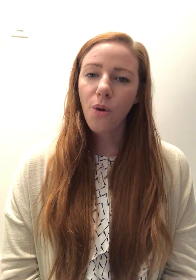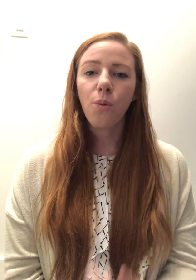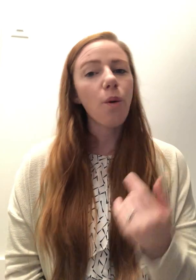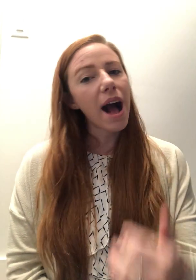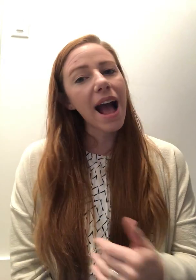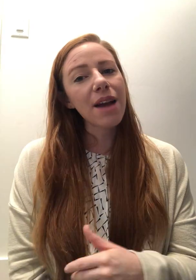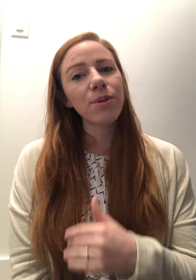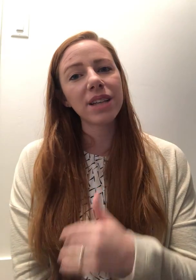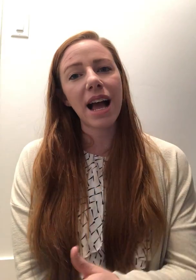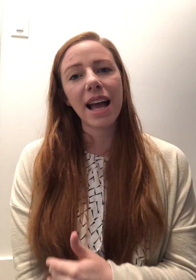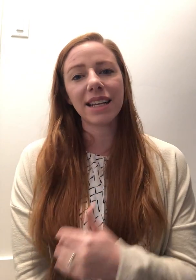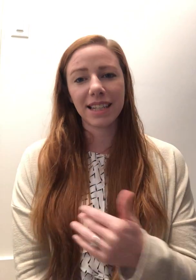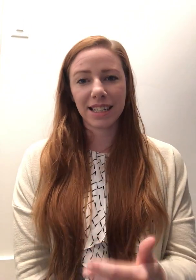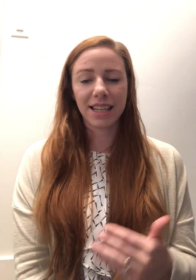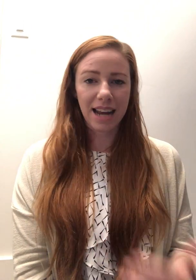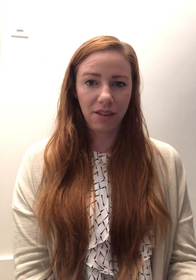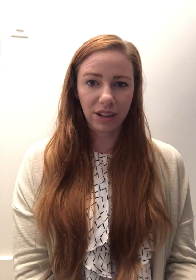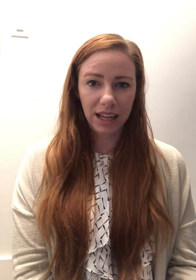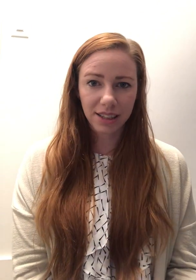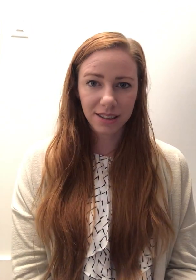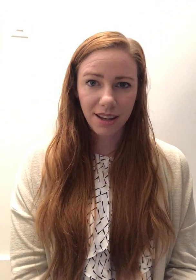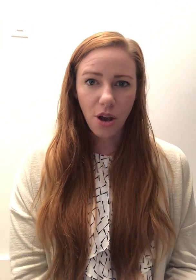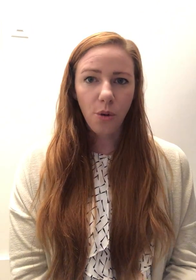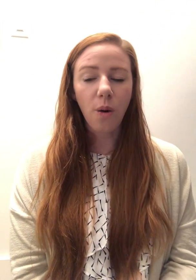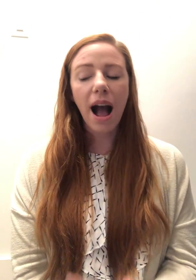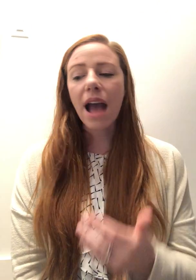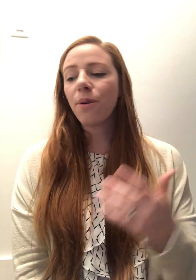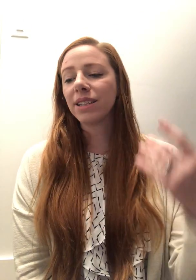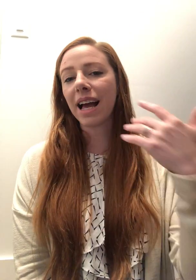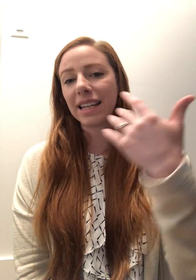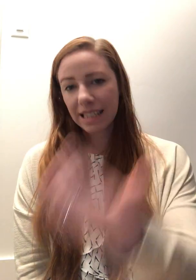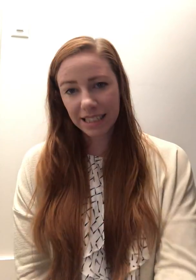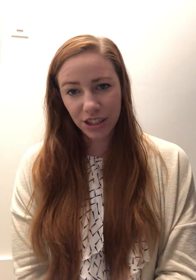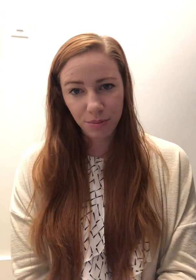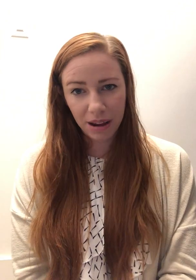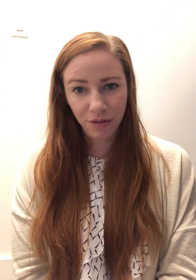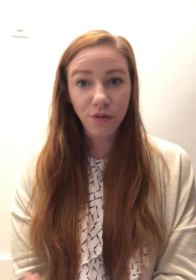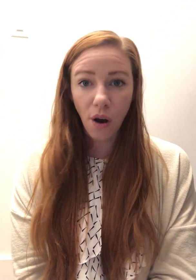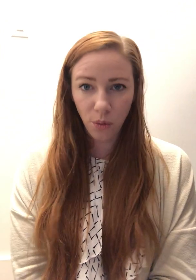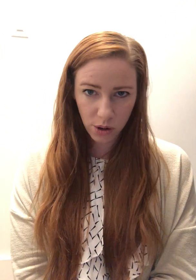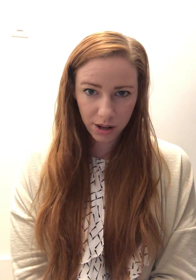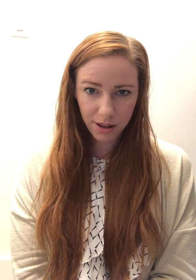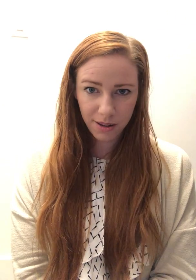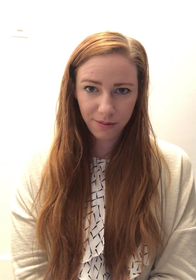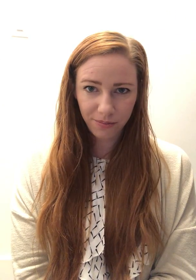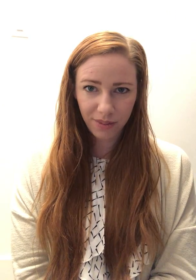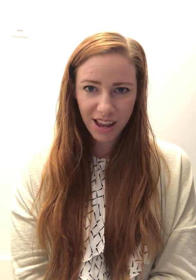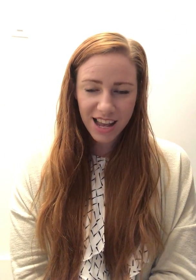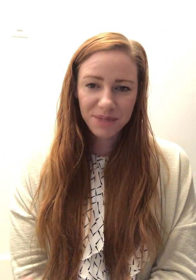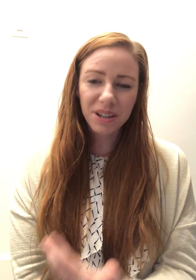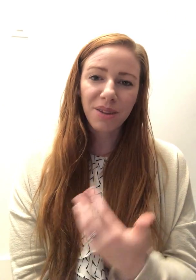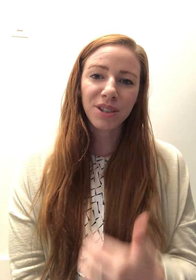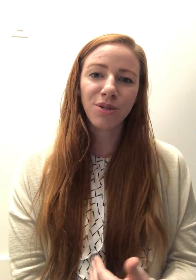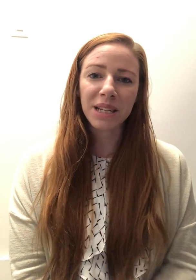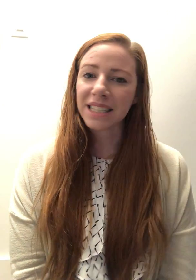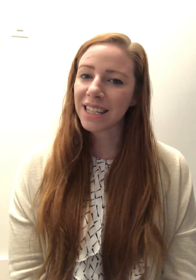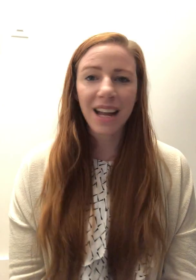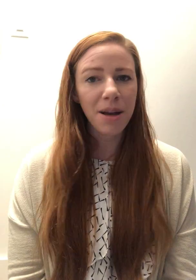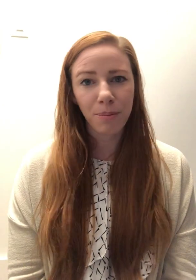Why was I addicted to Netflix? Why was I addicted to my phone? It's because I was using it to numb.